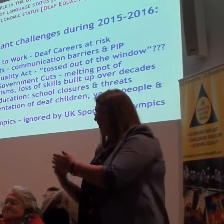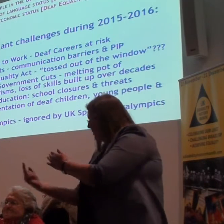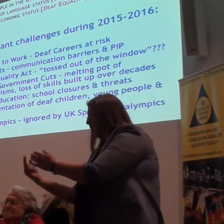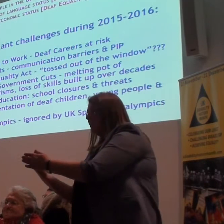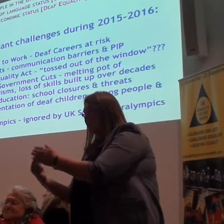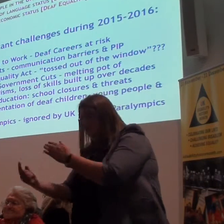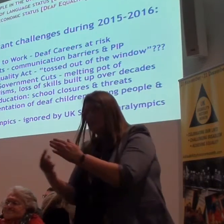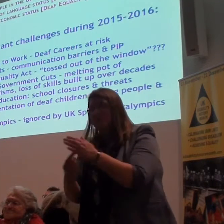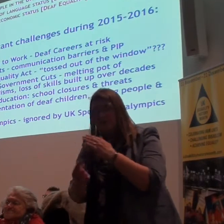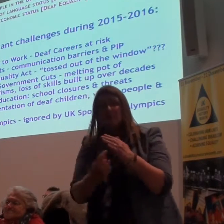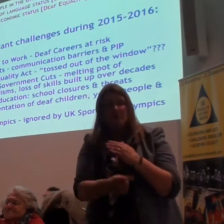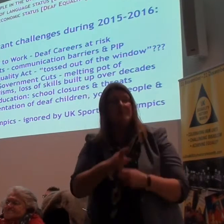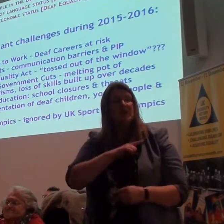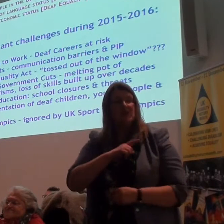Children becoming more isolated.